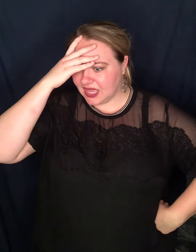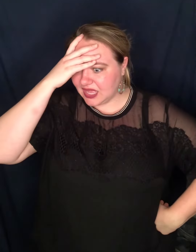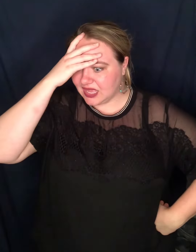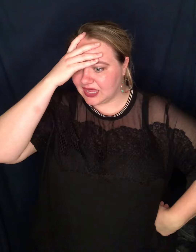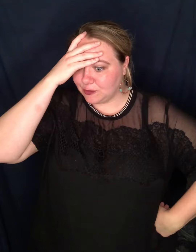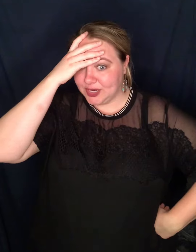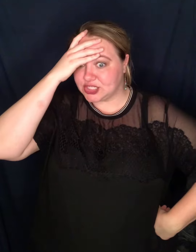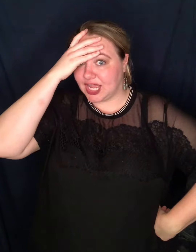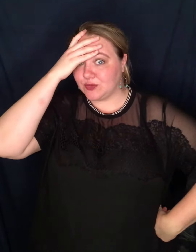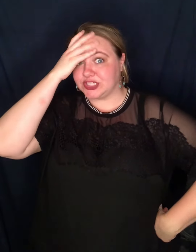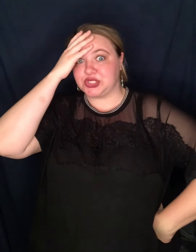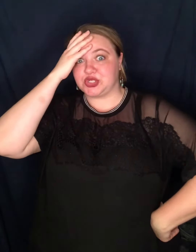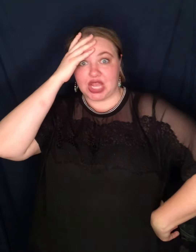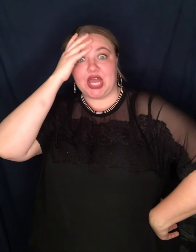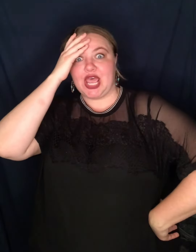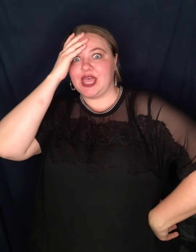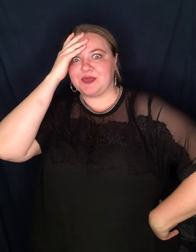I wish I would shut up.